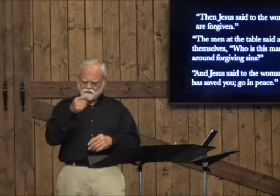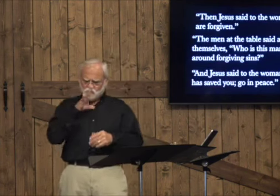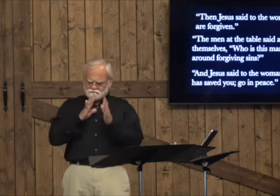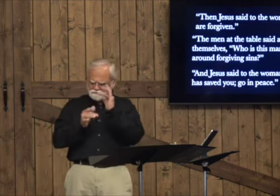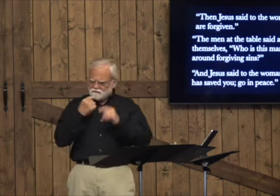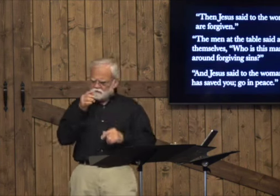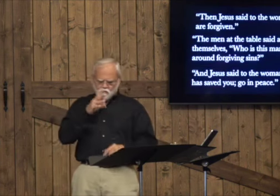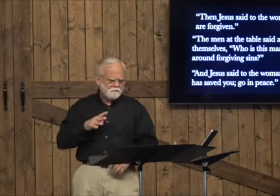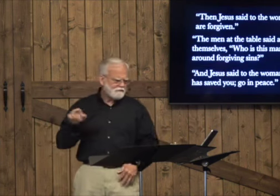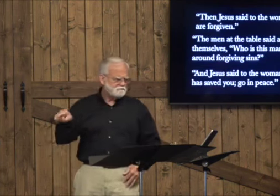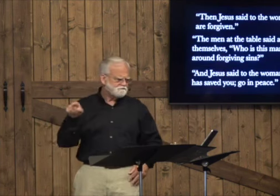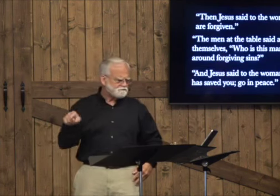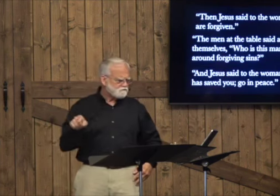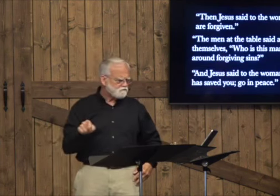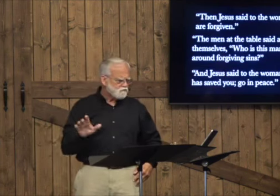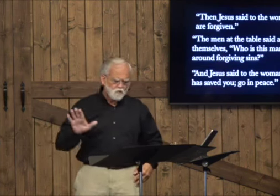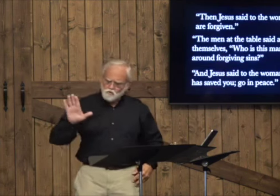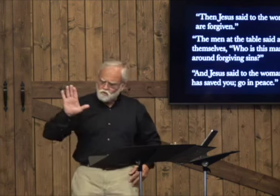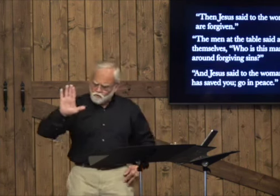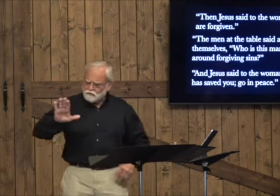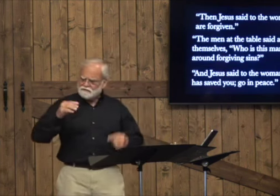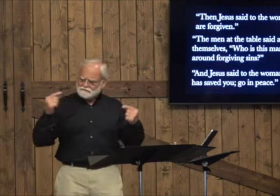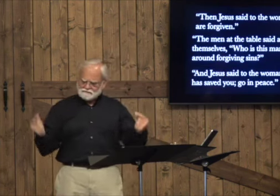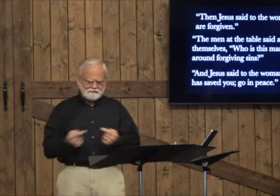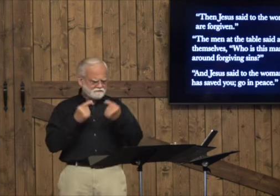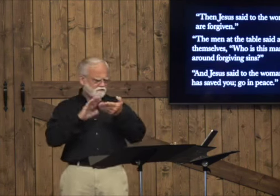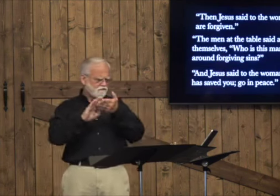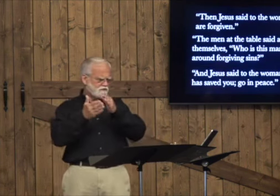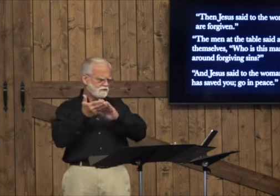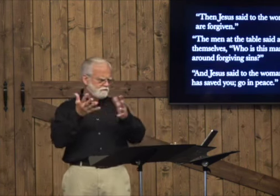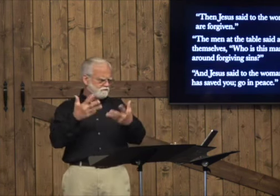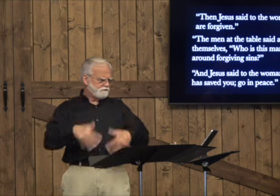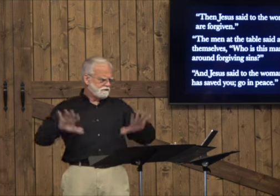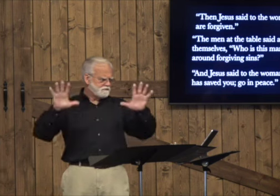Then Jesus said to the woman, Your sins are forgiven.